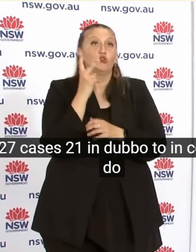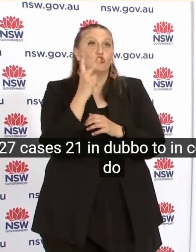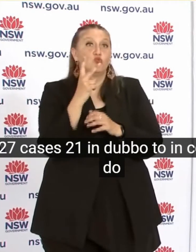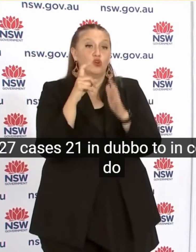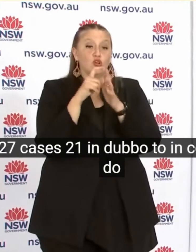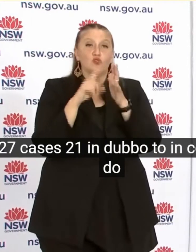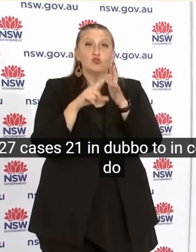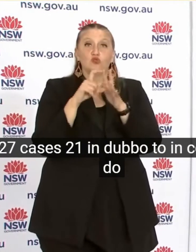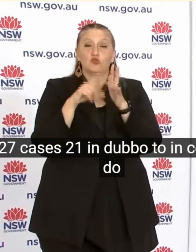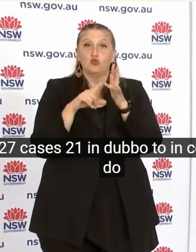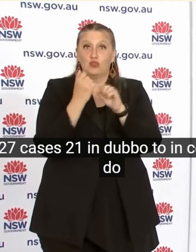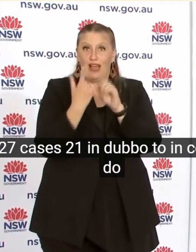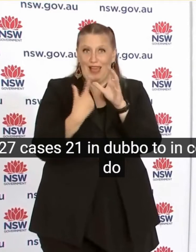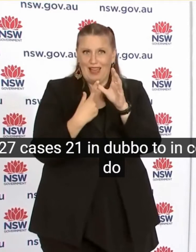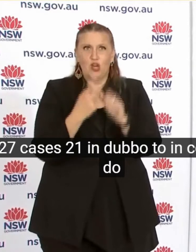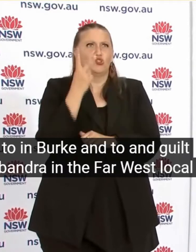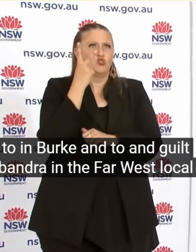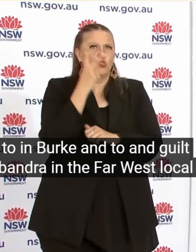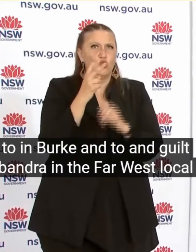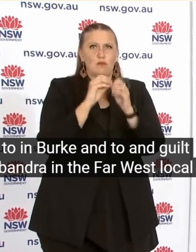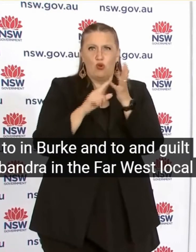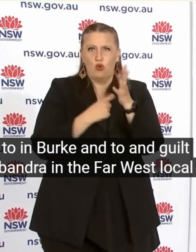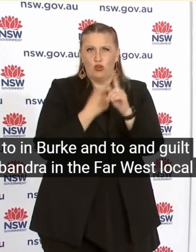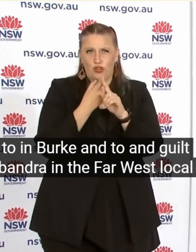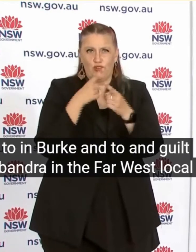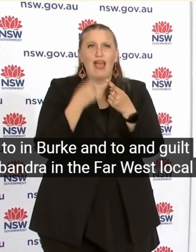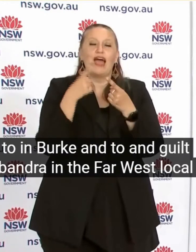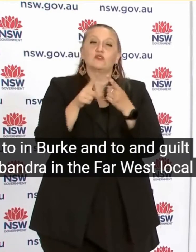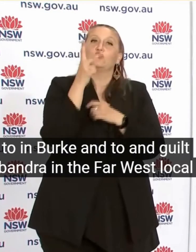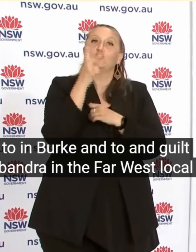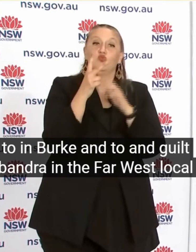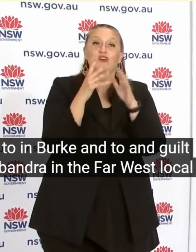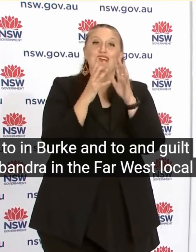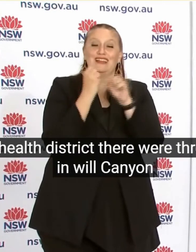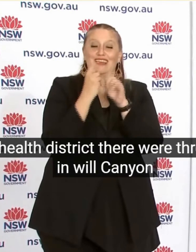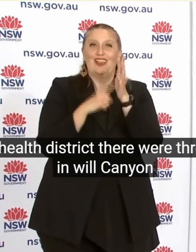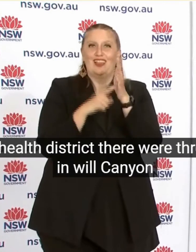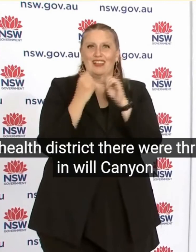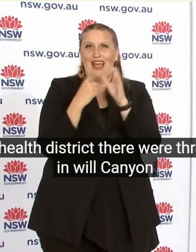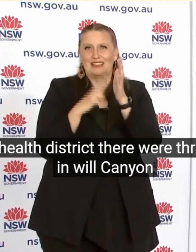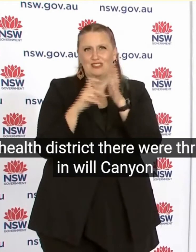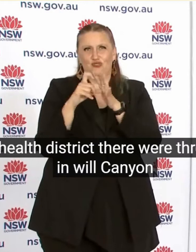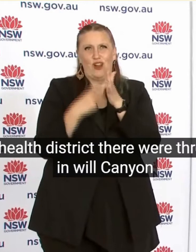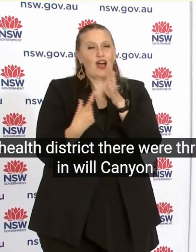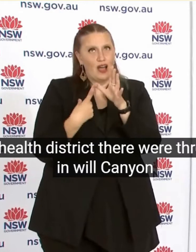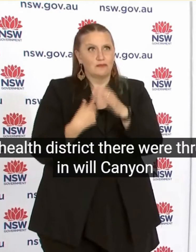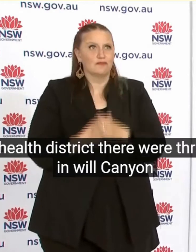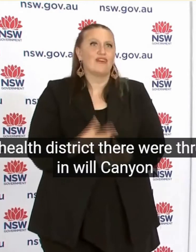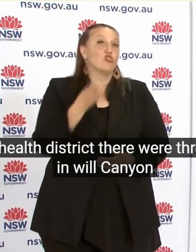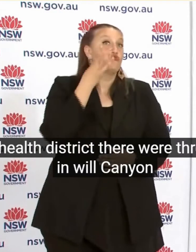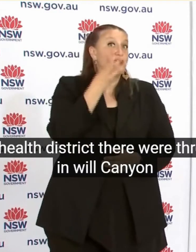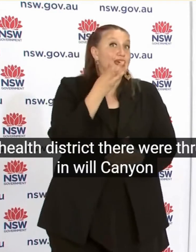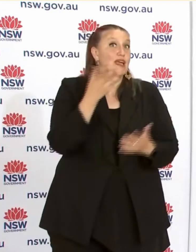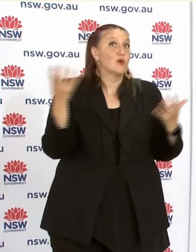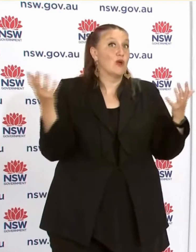2 in Gilgandra In the Far West Local Health District There were 3 in Wilcannia They're the 3 that we Mentioned Yesterday But